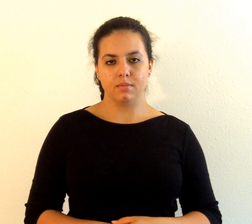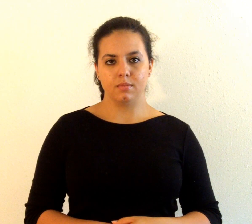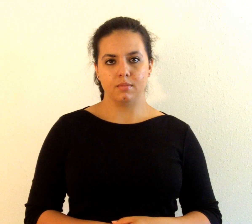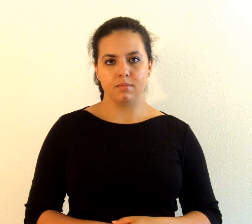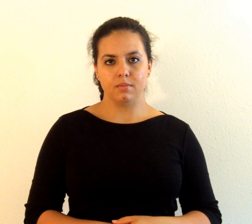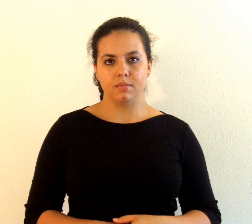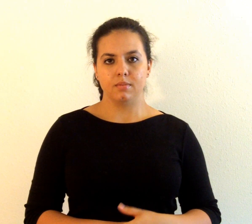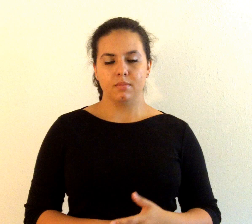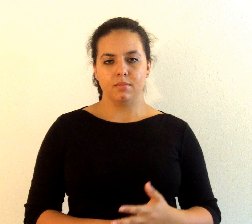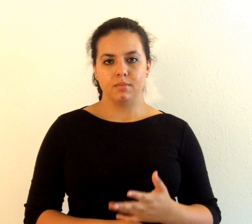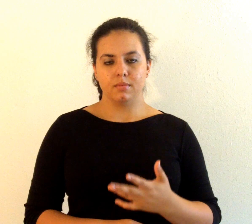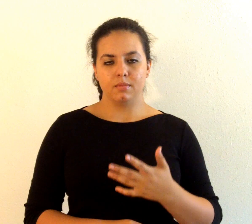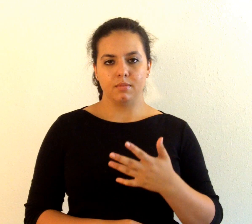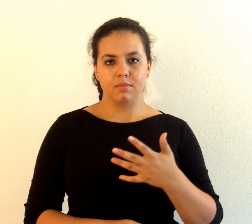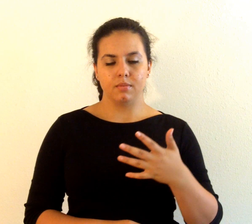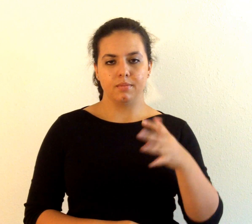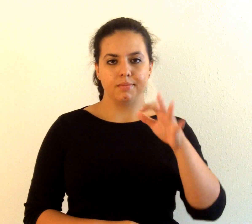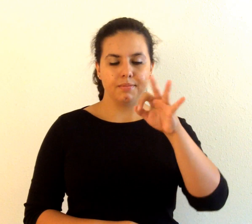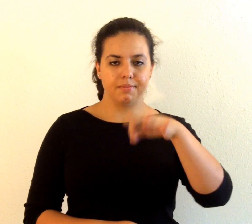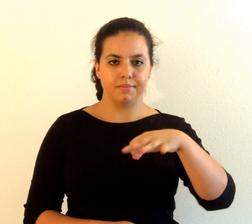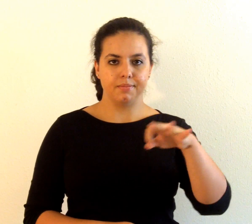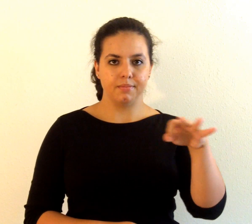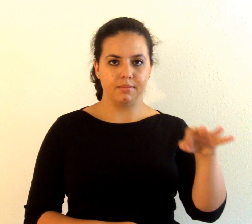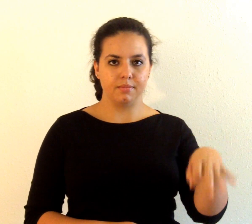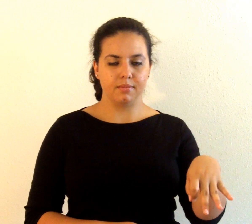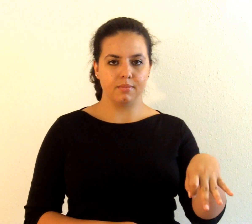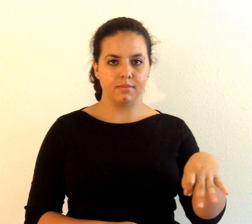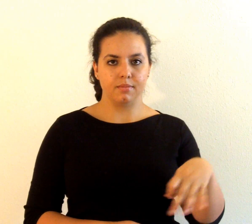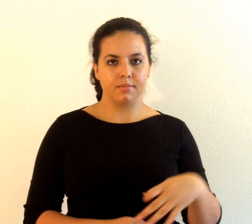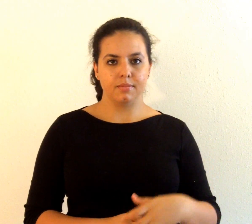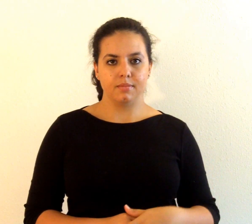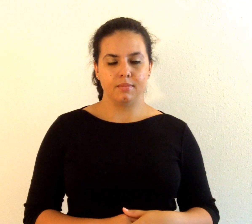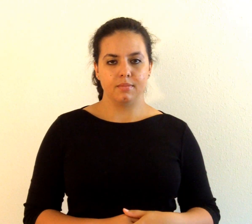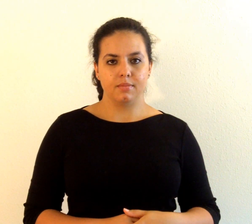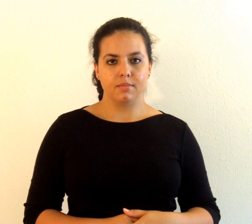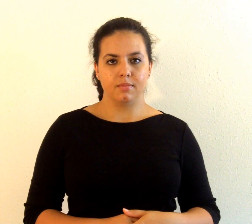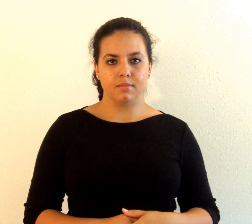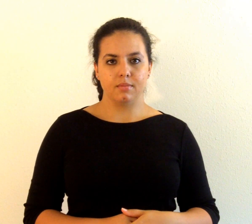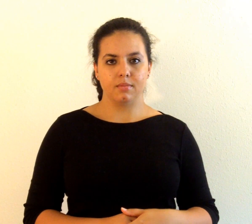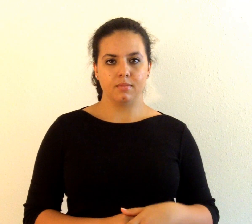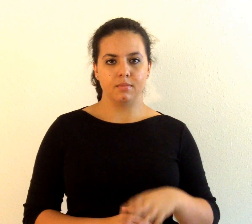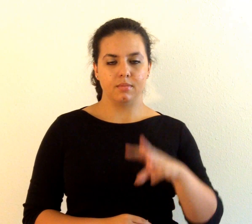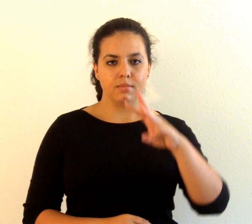all the way up to 99, are double downs. So, have 66,